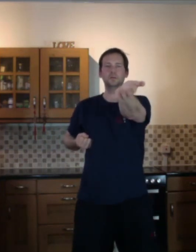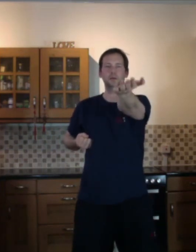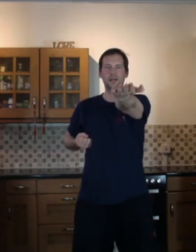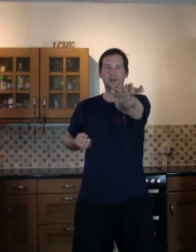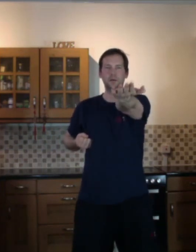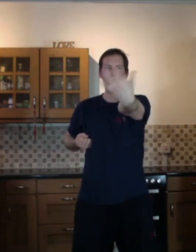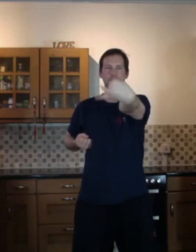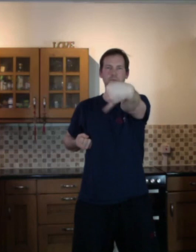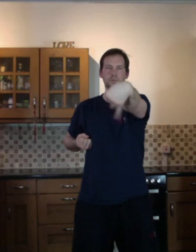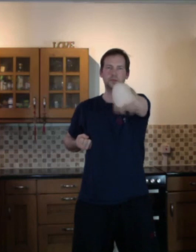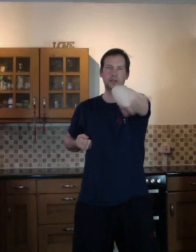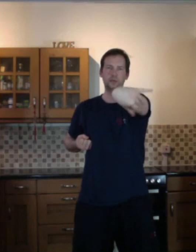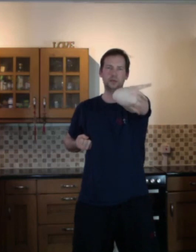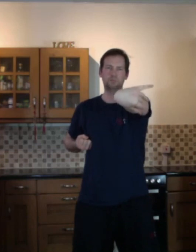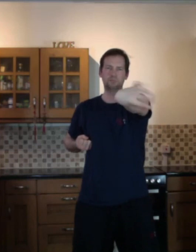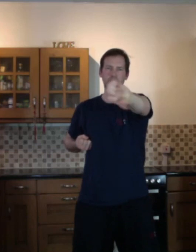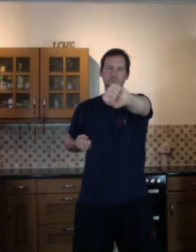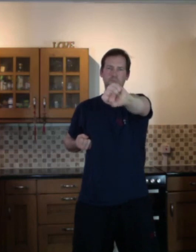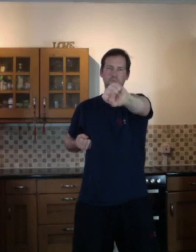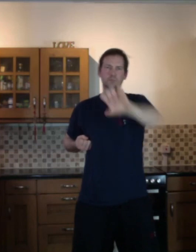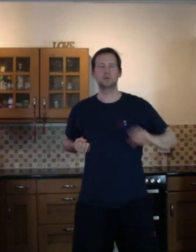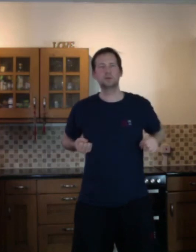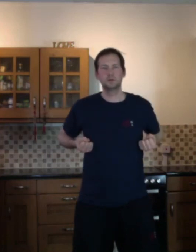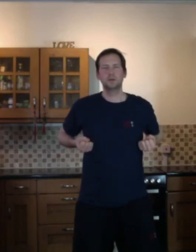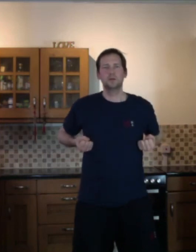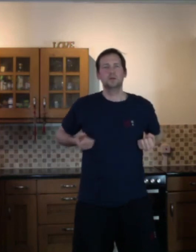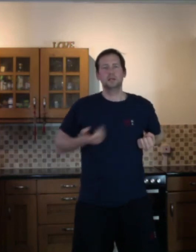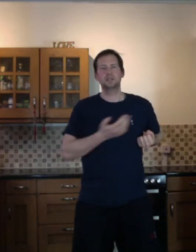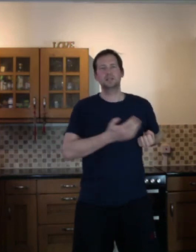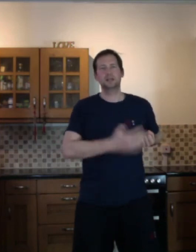Lock out. Wrist stretch. And back.